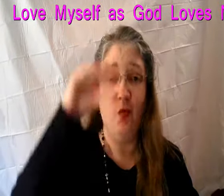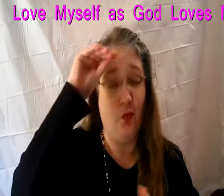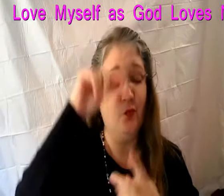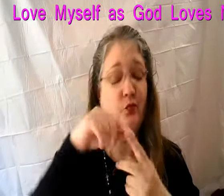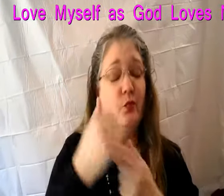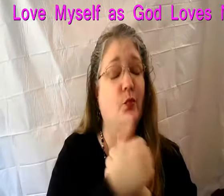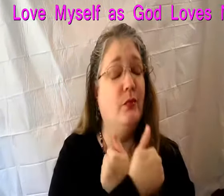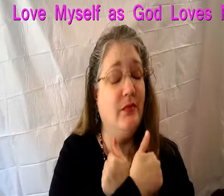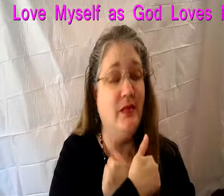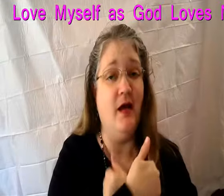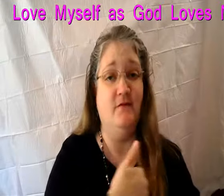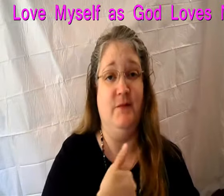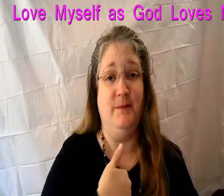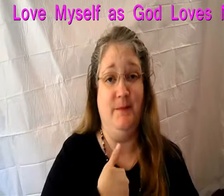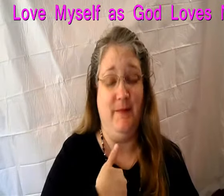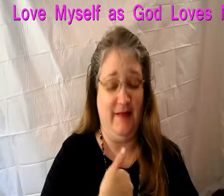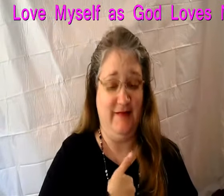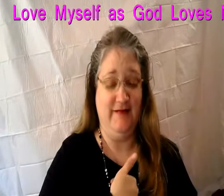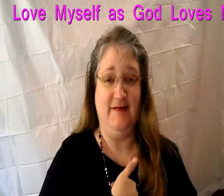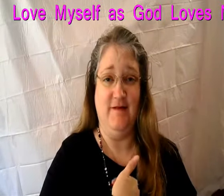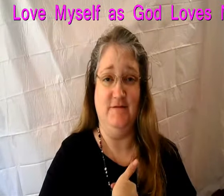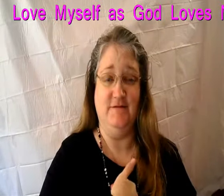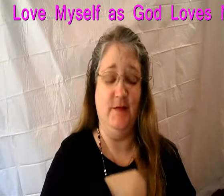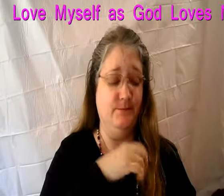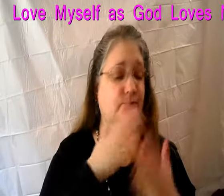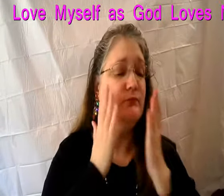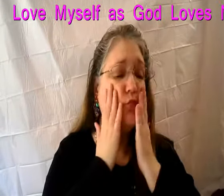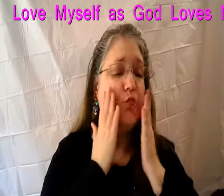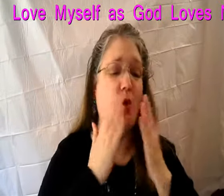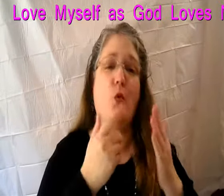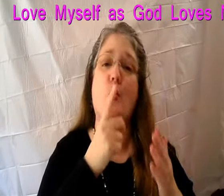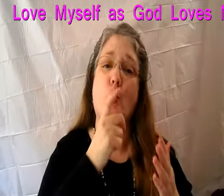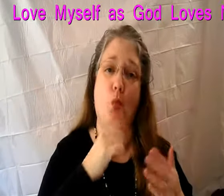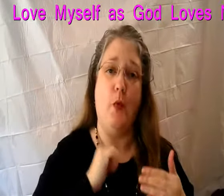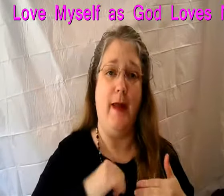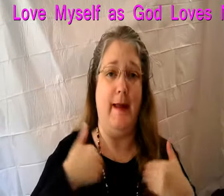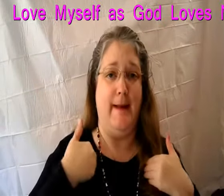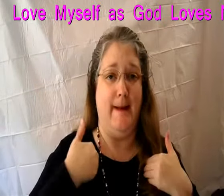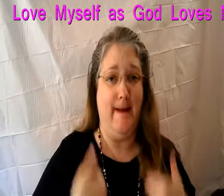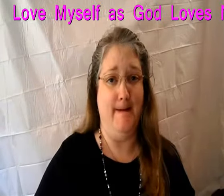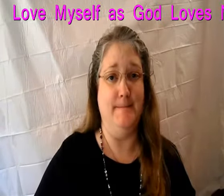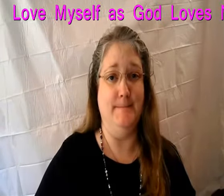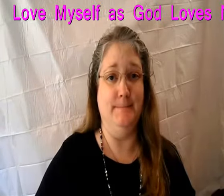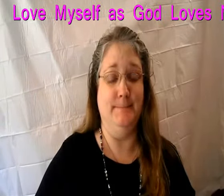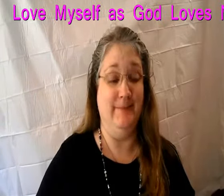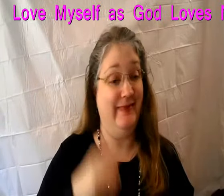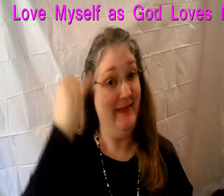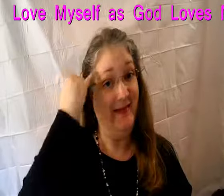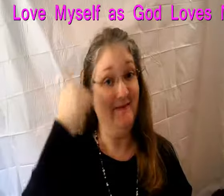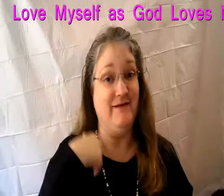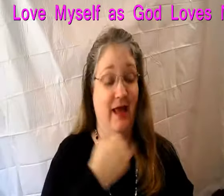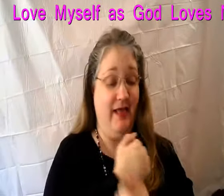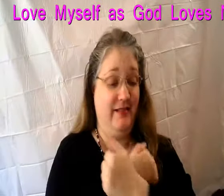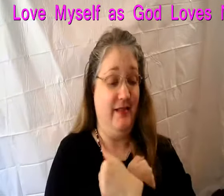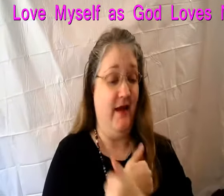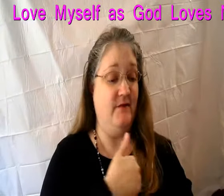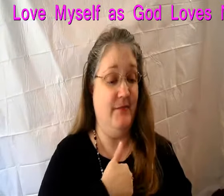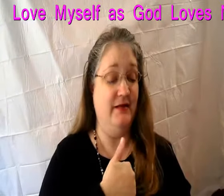salvation by His love and His grace And with the power of His